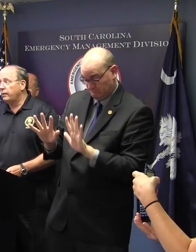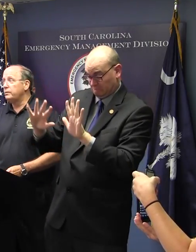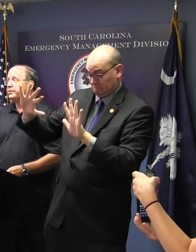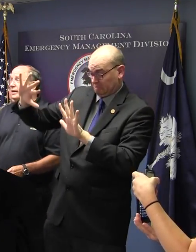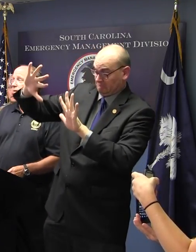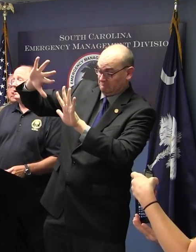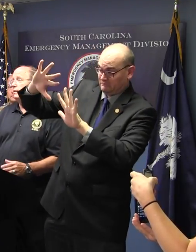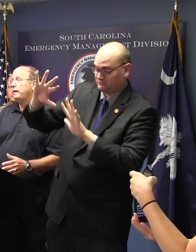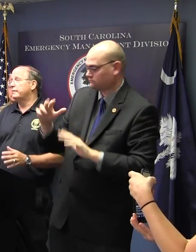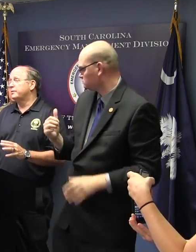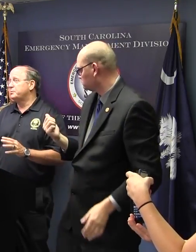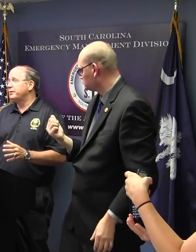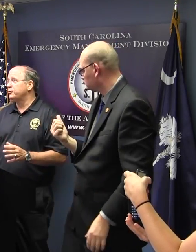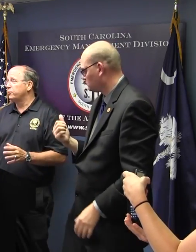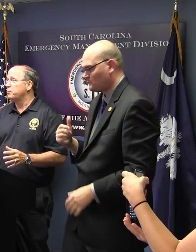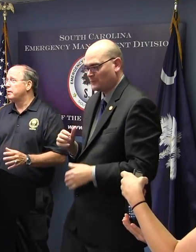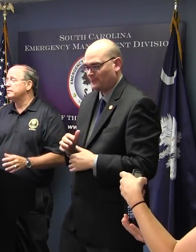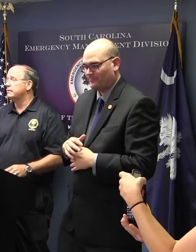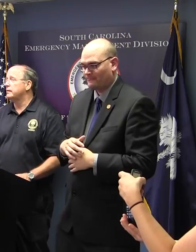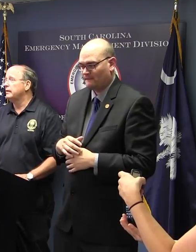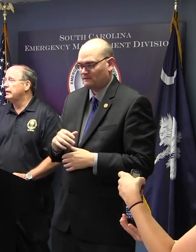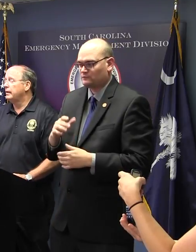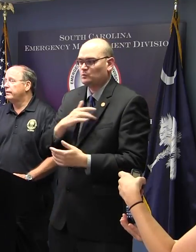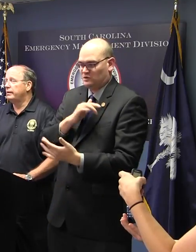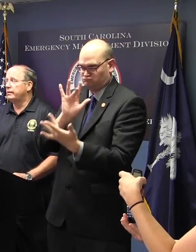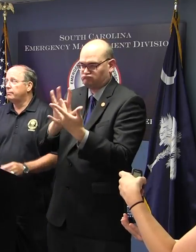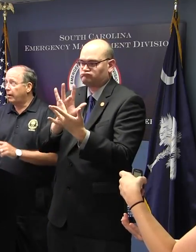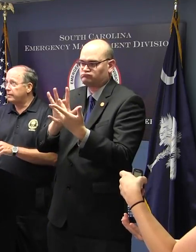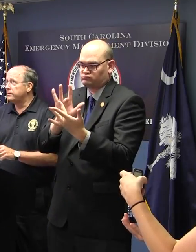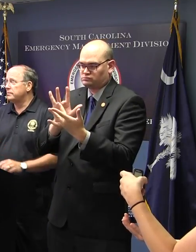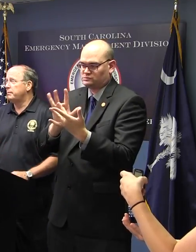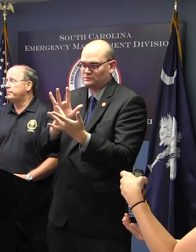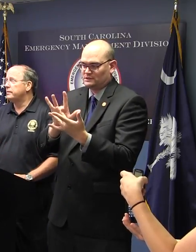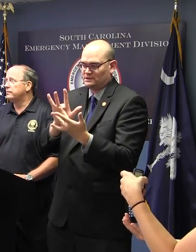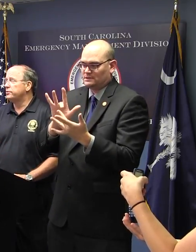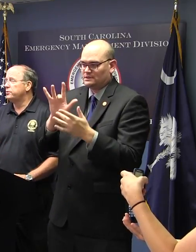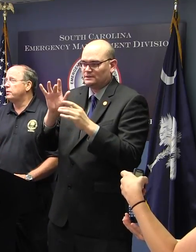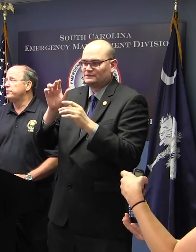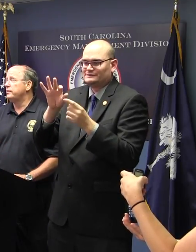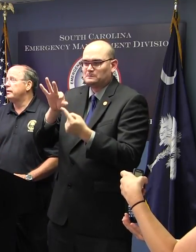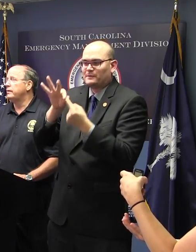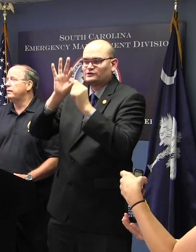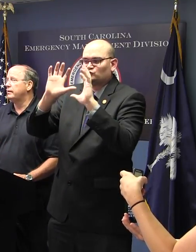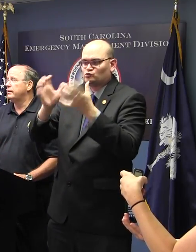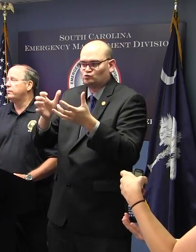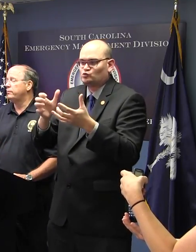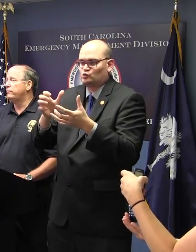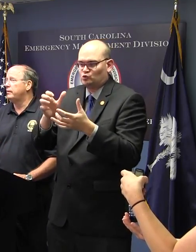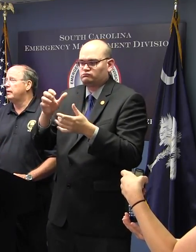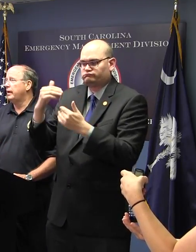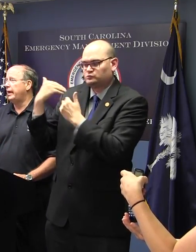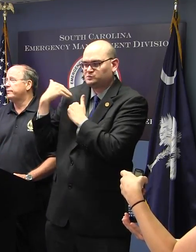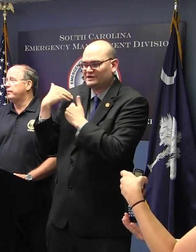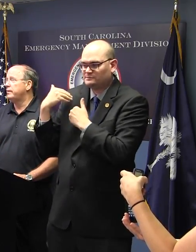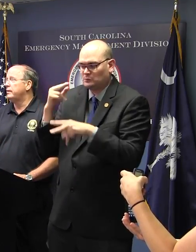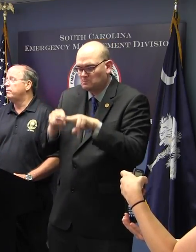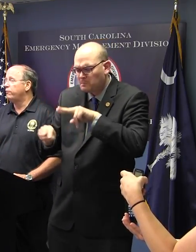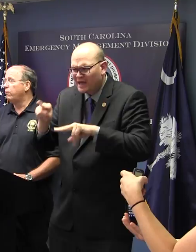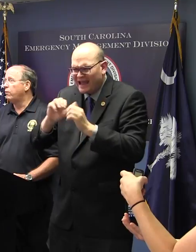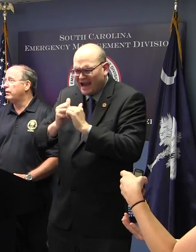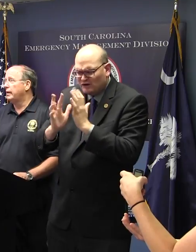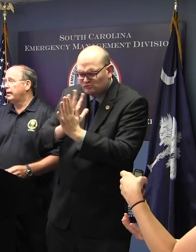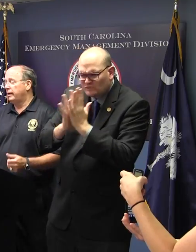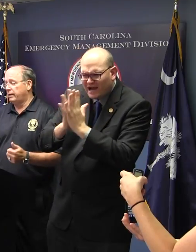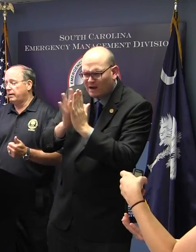We stay in contact as a special group, basically, that monitors that particular situation there. And we've activated